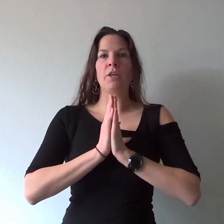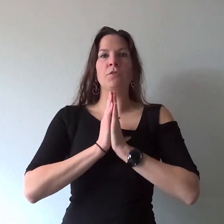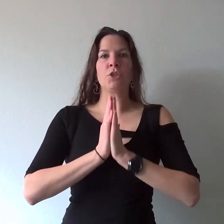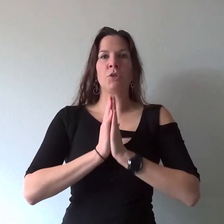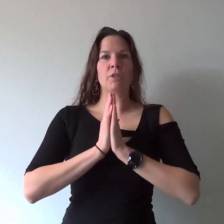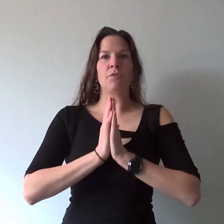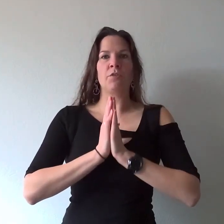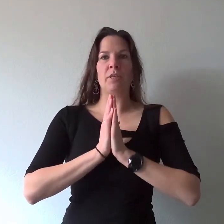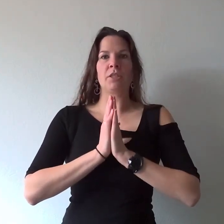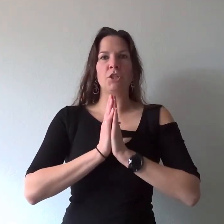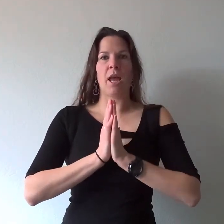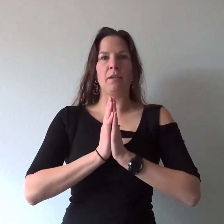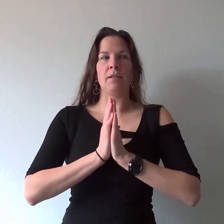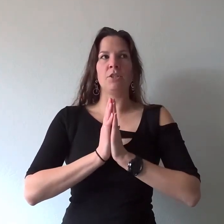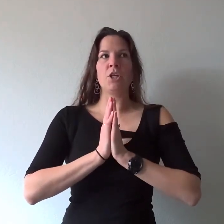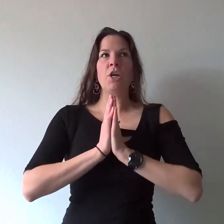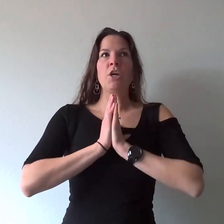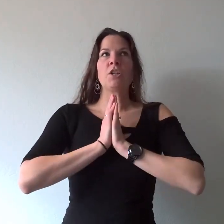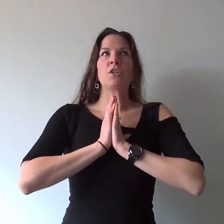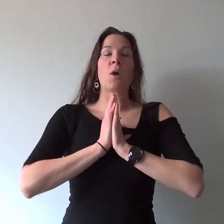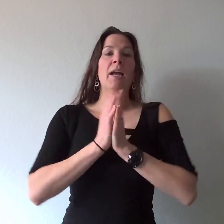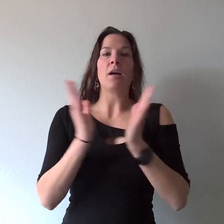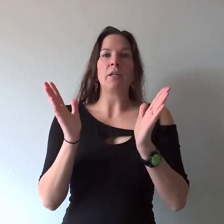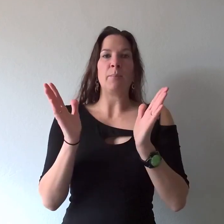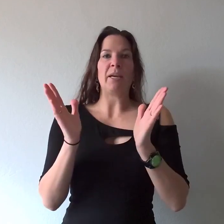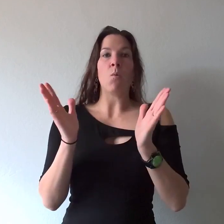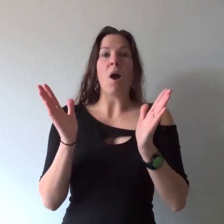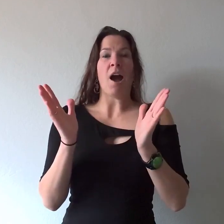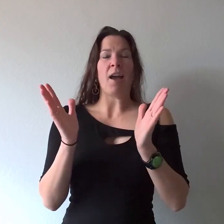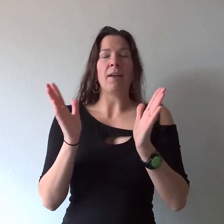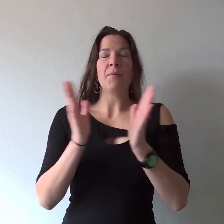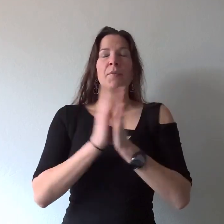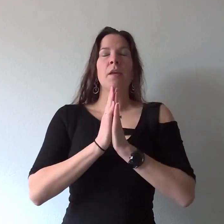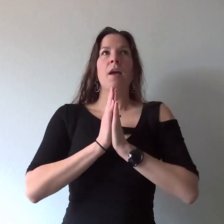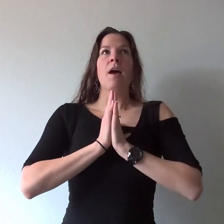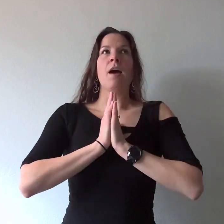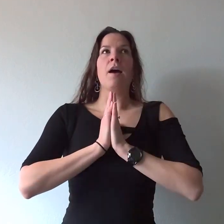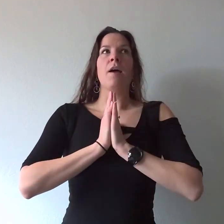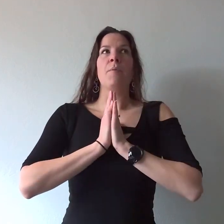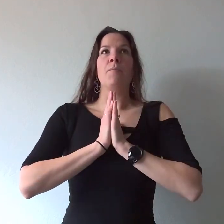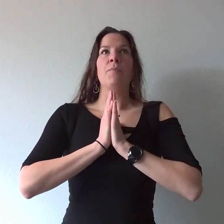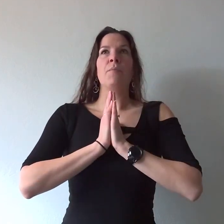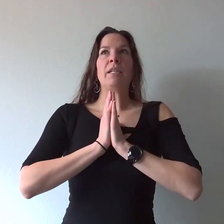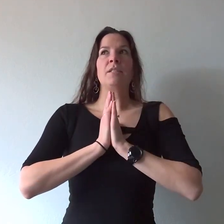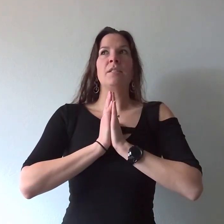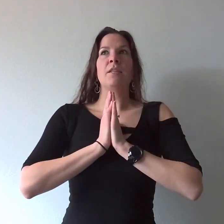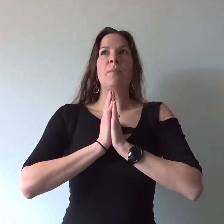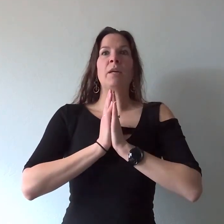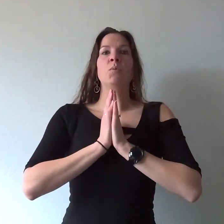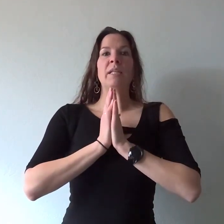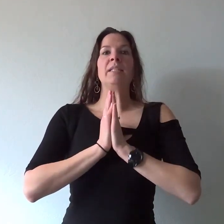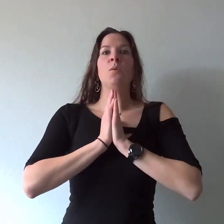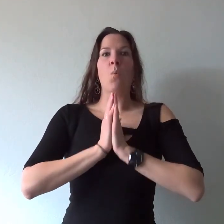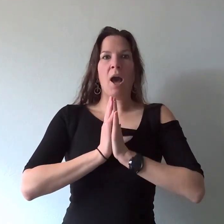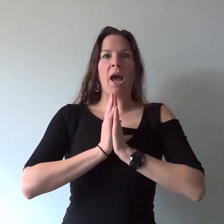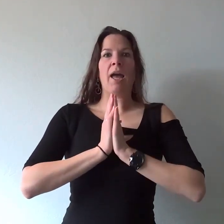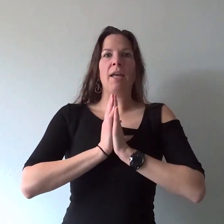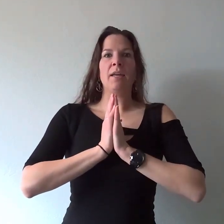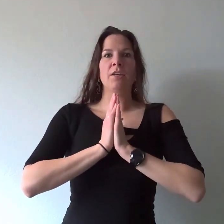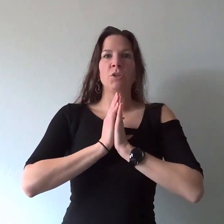you've chosen for this challenge so I call it a big why it's the big reason why you